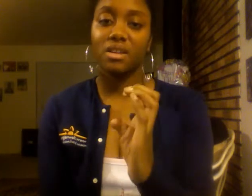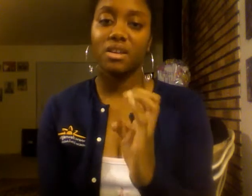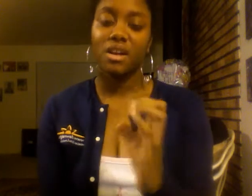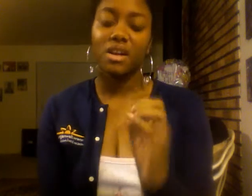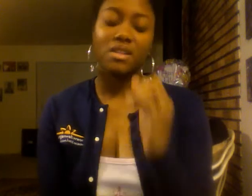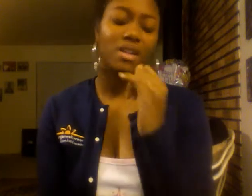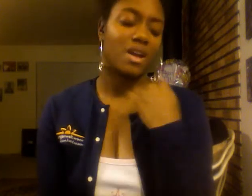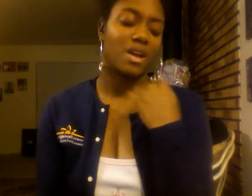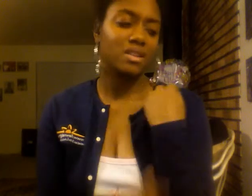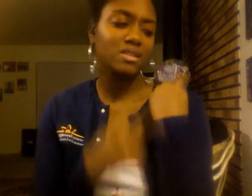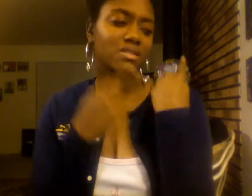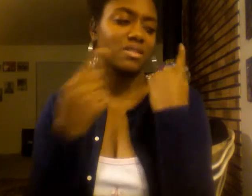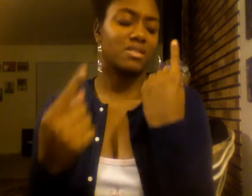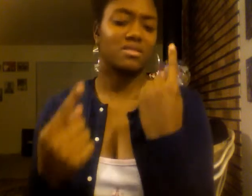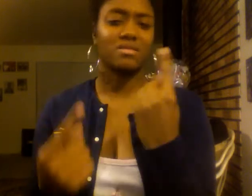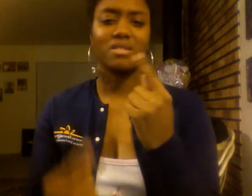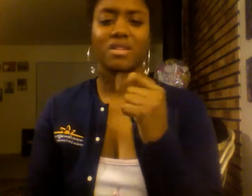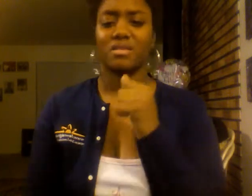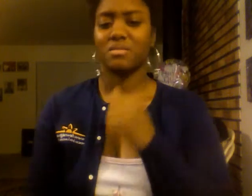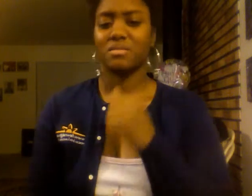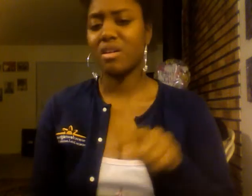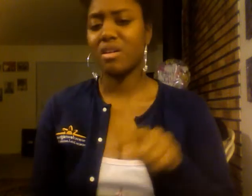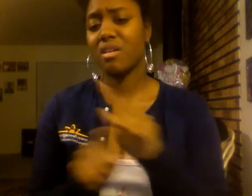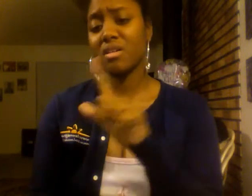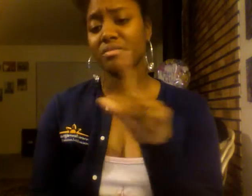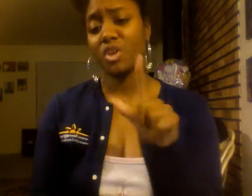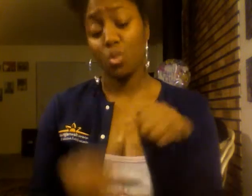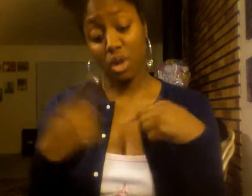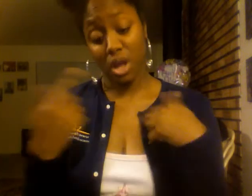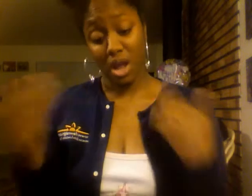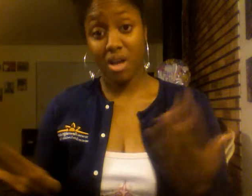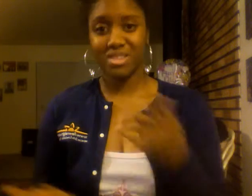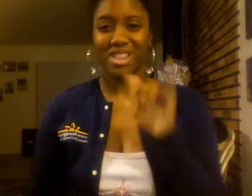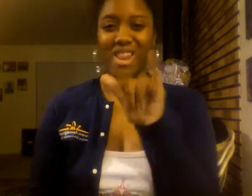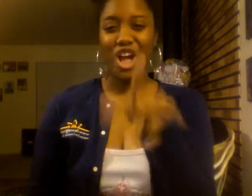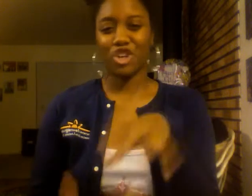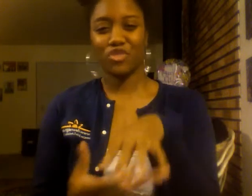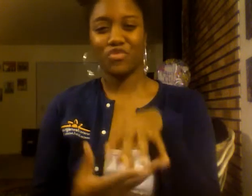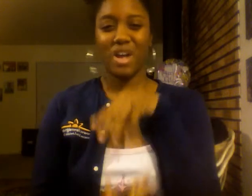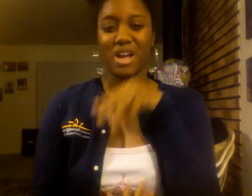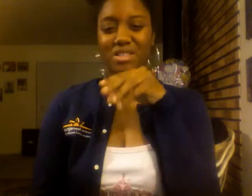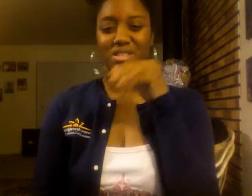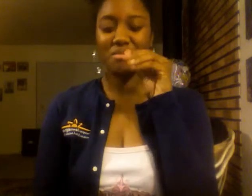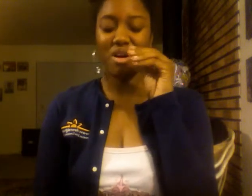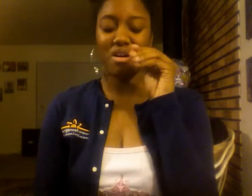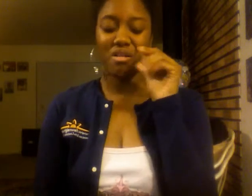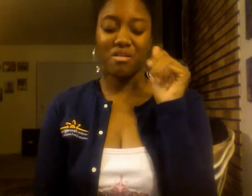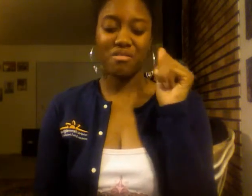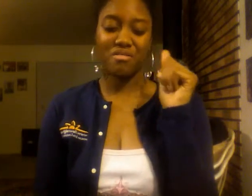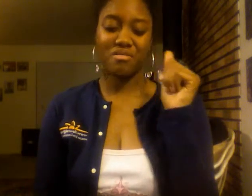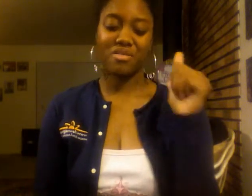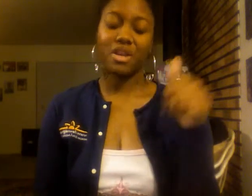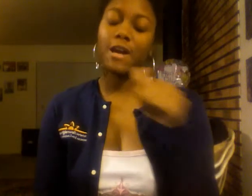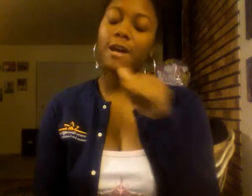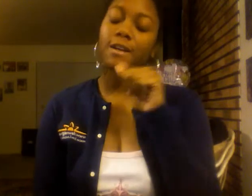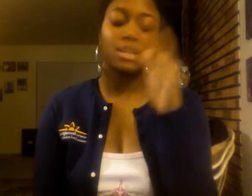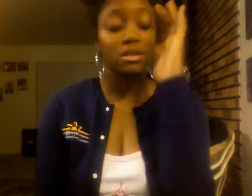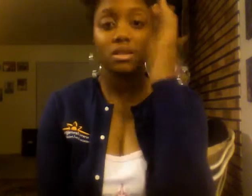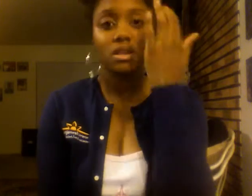And lately it ain't been the same at all. When you're here it's like I'm invisible. I still